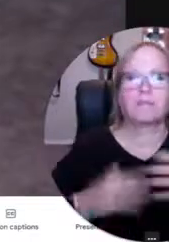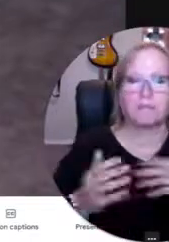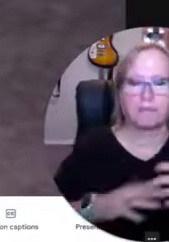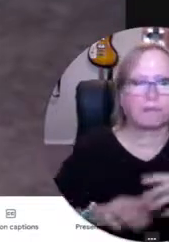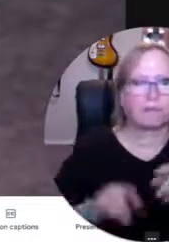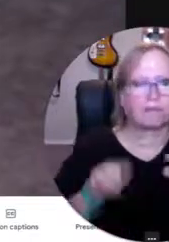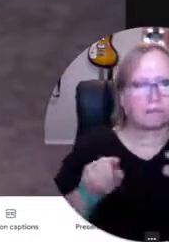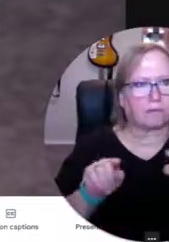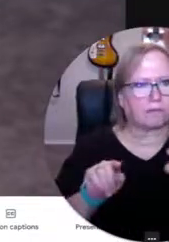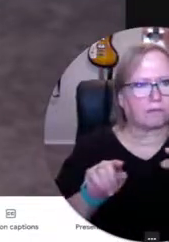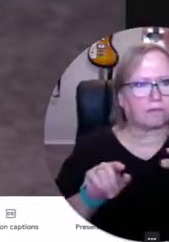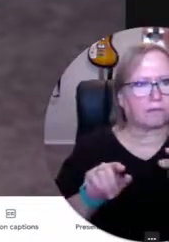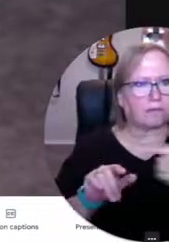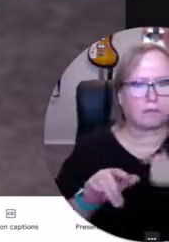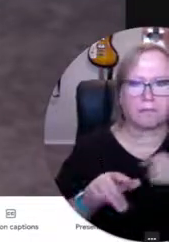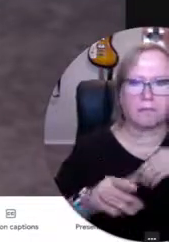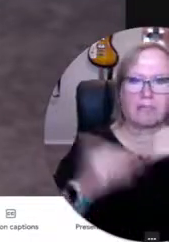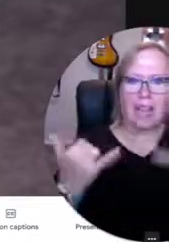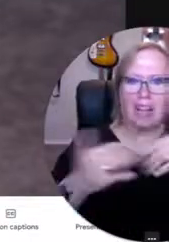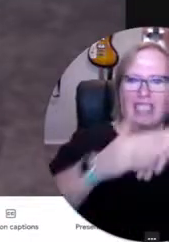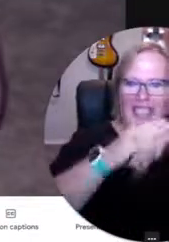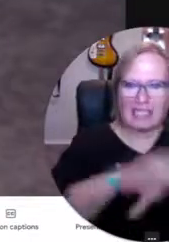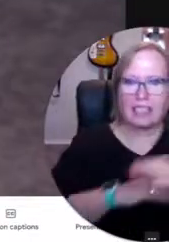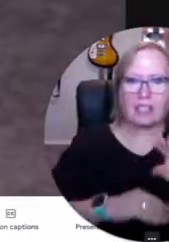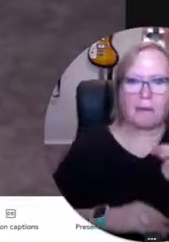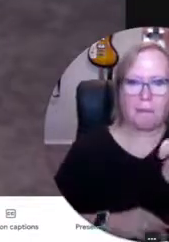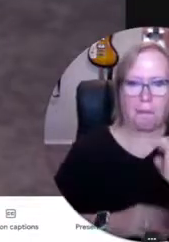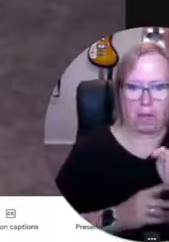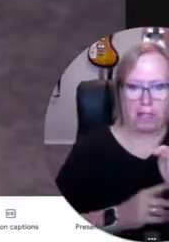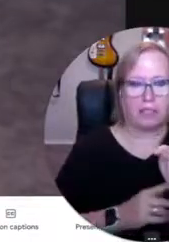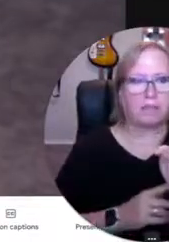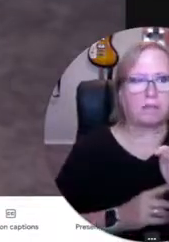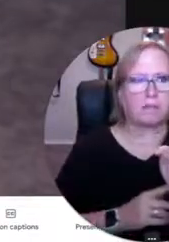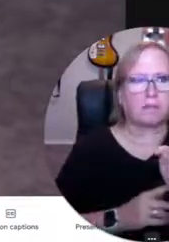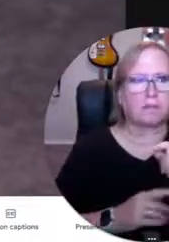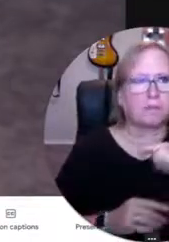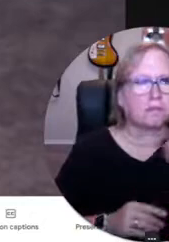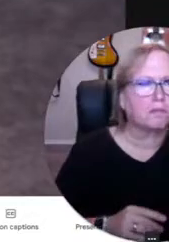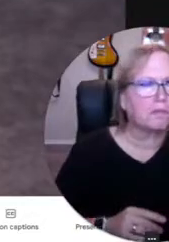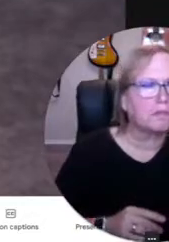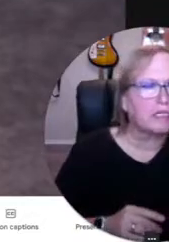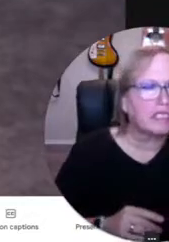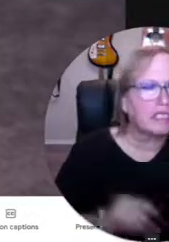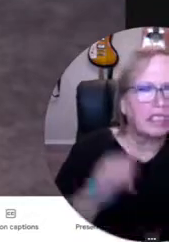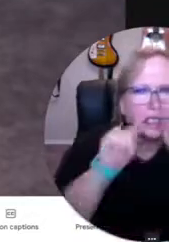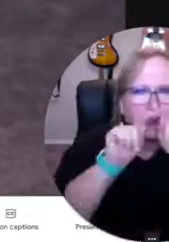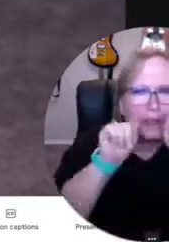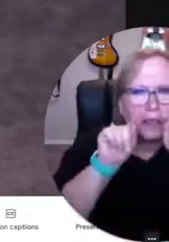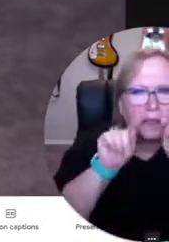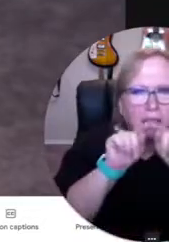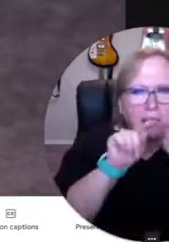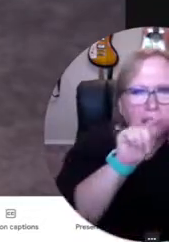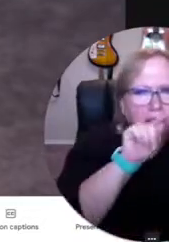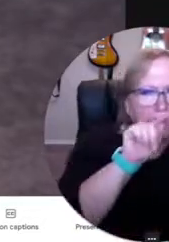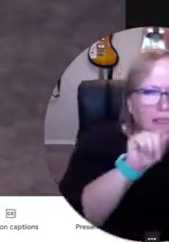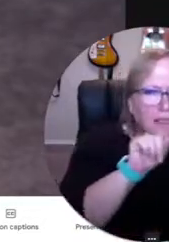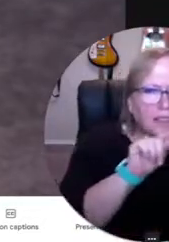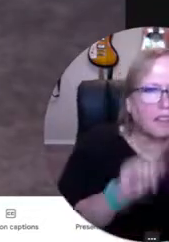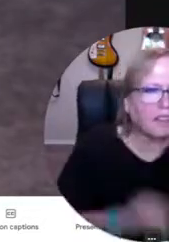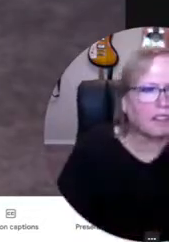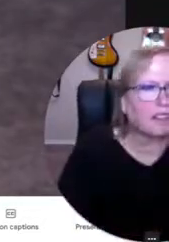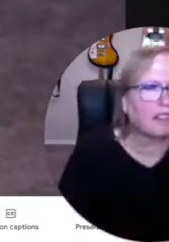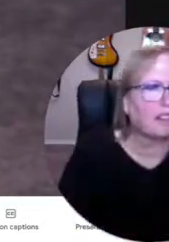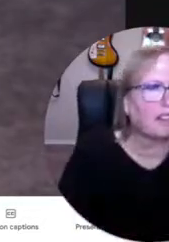It's always so confusing like that. Okay, so I'm now in my Google Meet and I can see